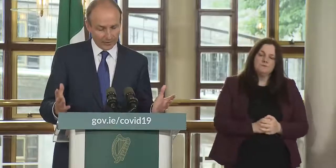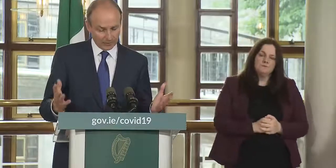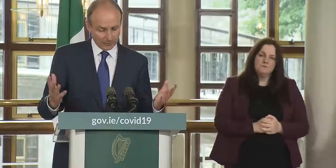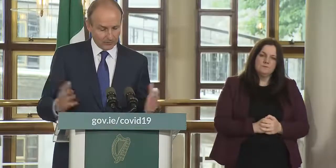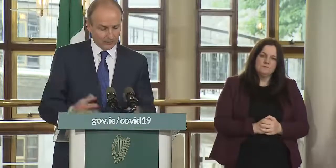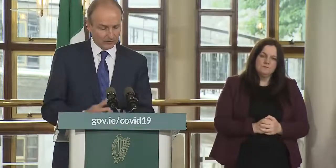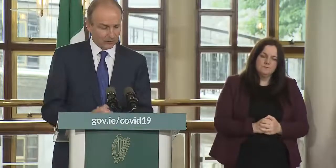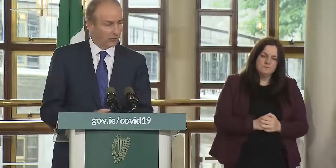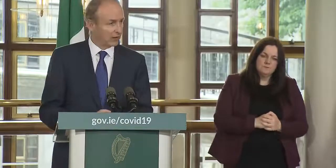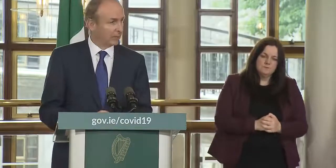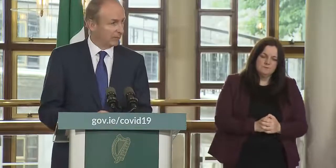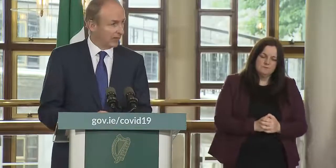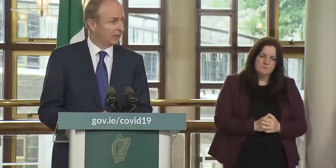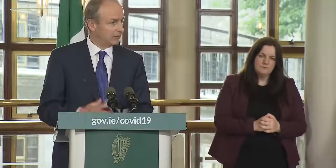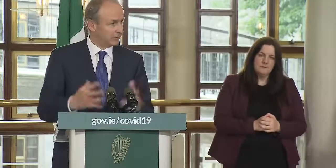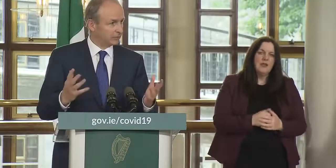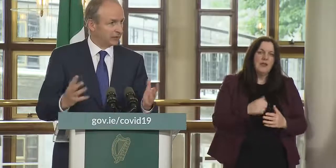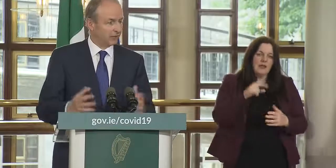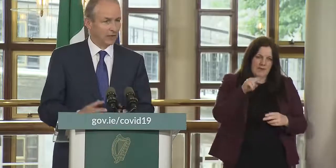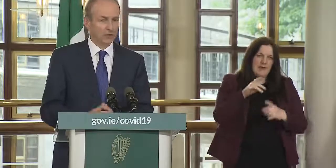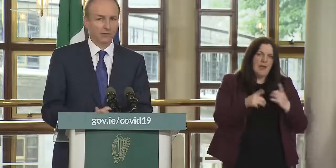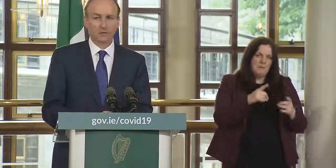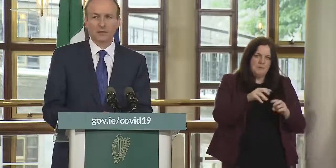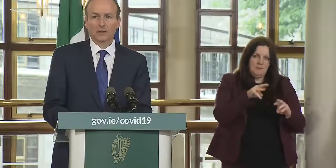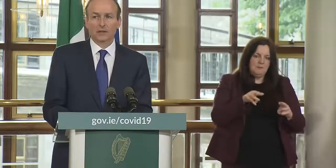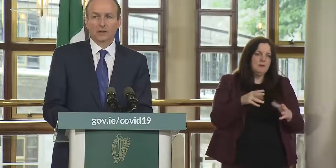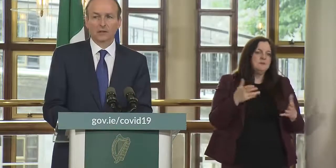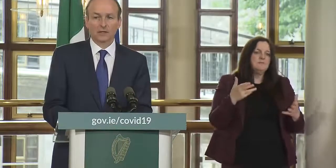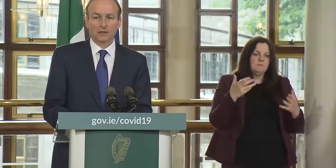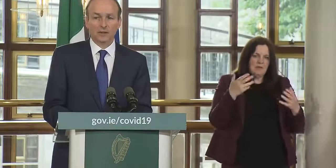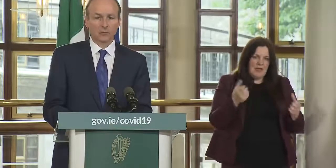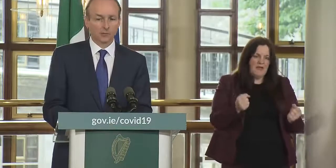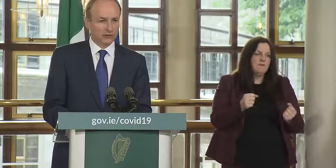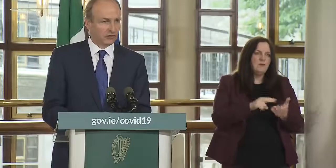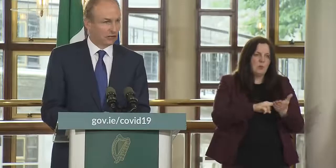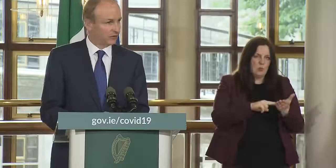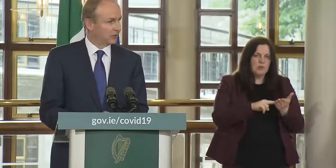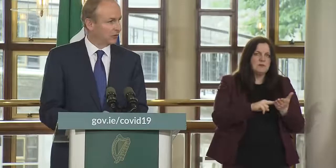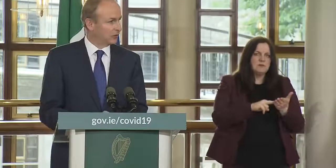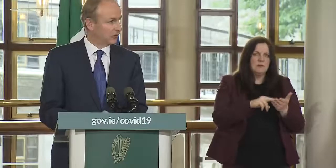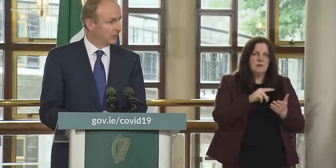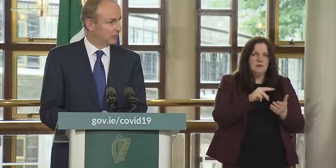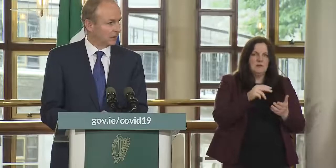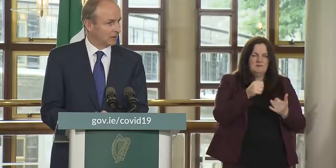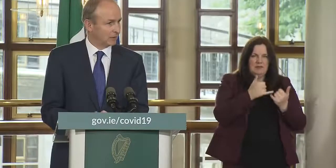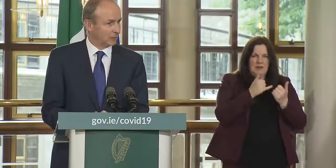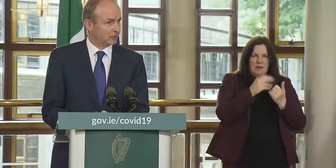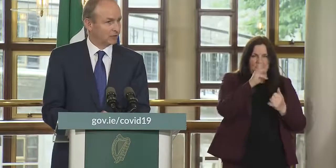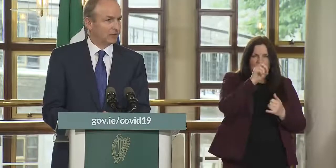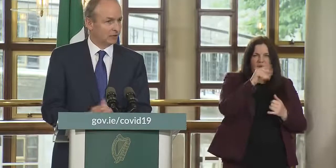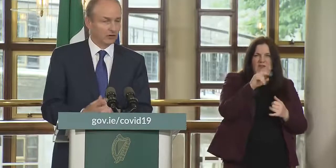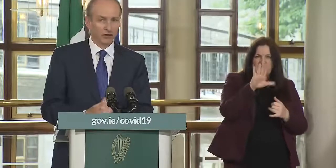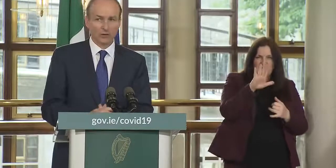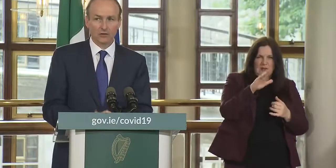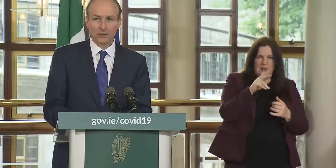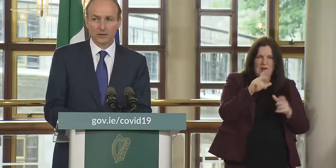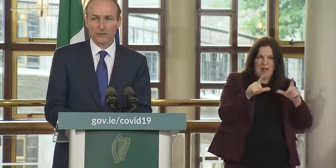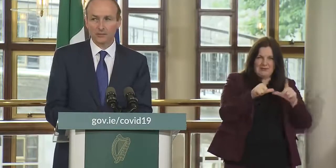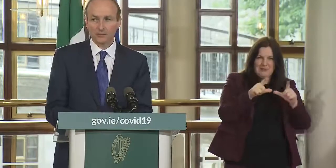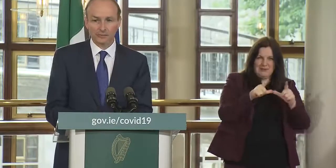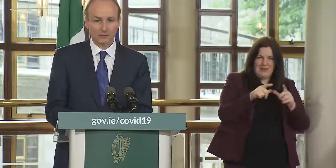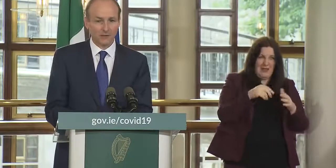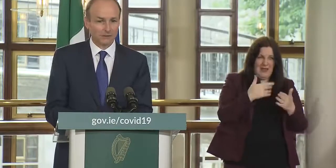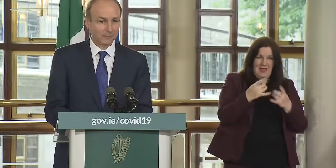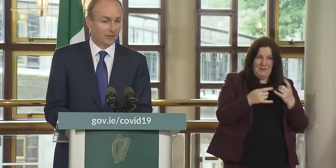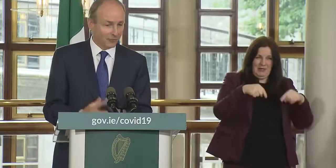it can happen historically people have availed of uh of the provisional license regime that was a tendency in ireland